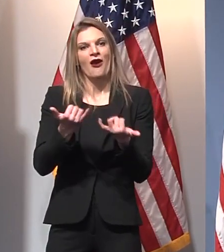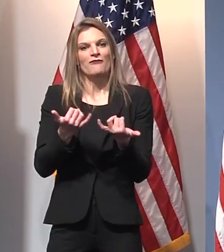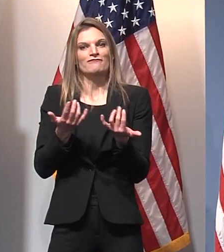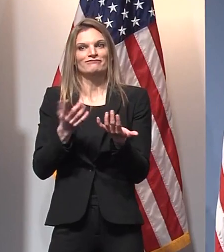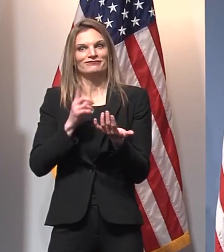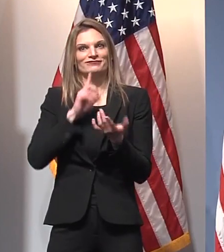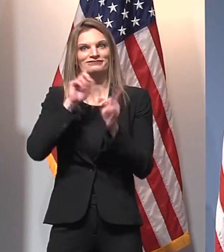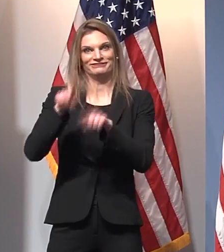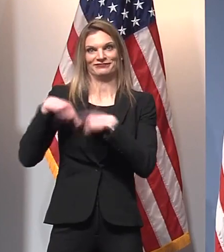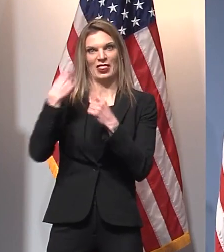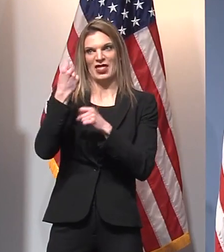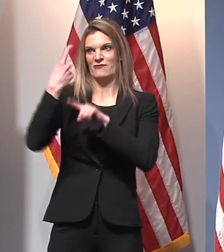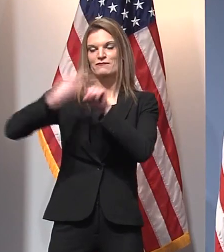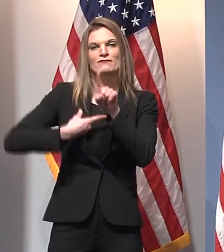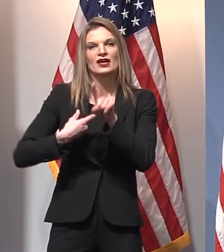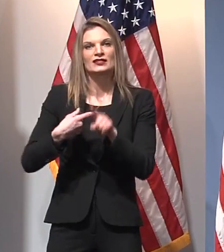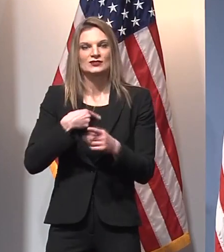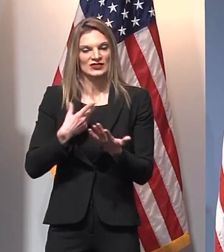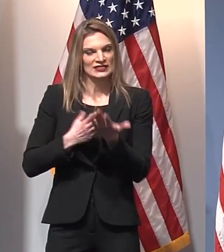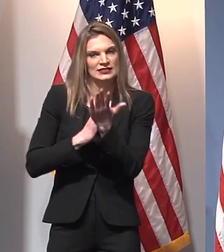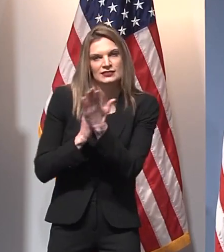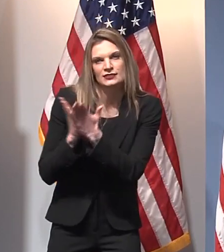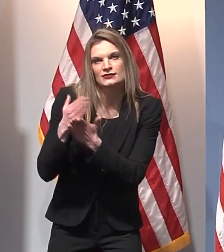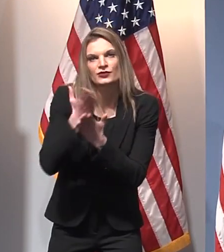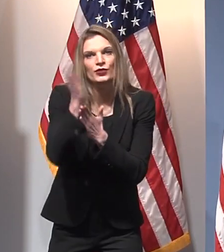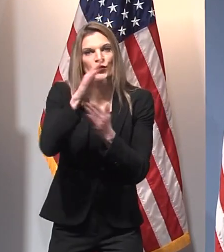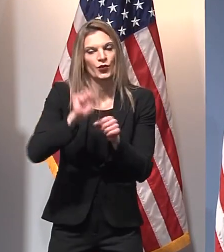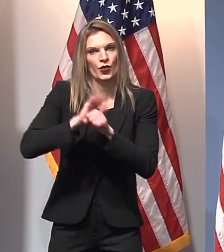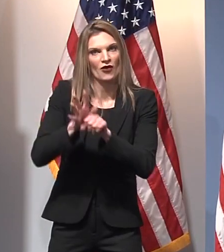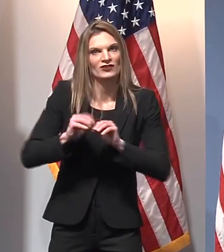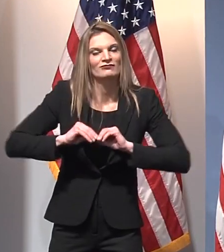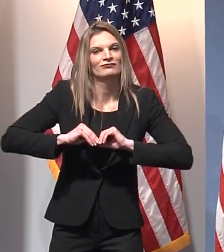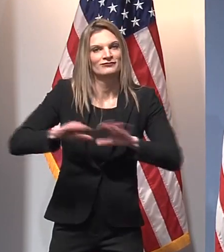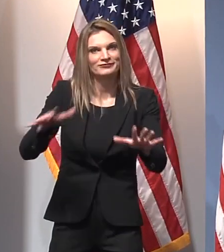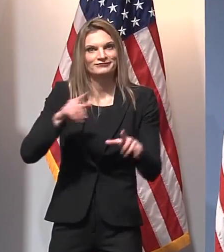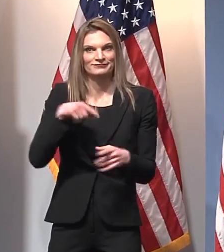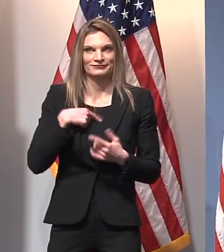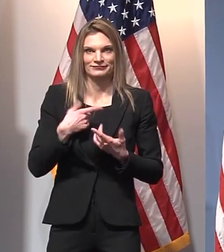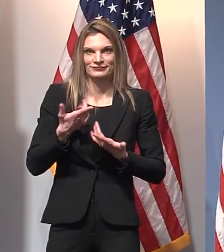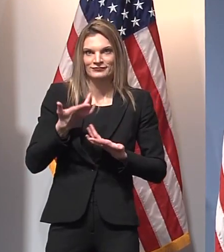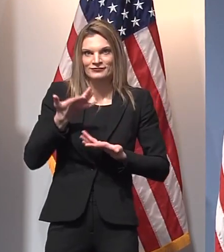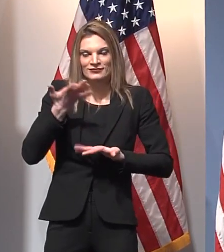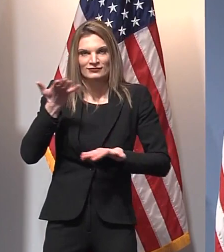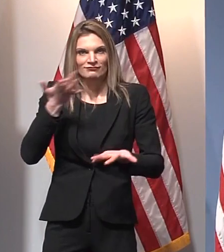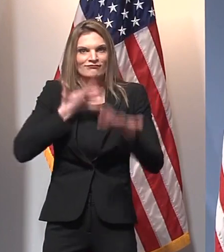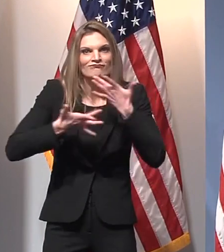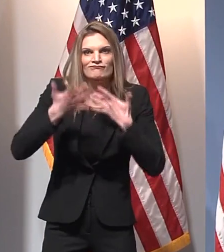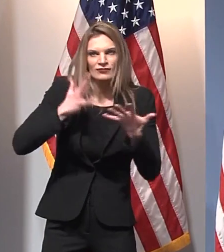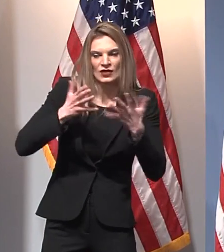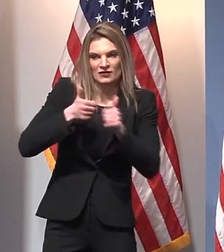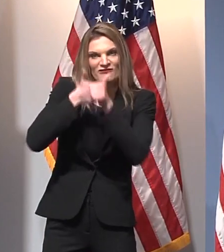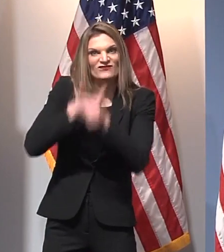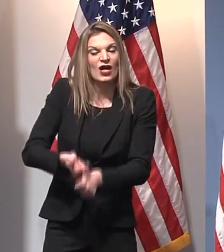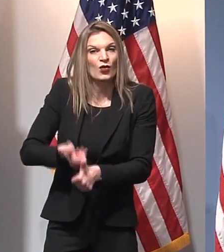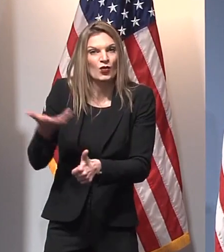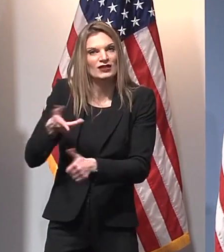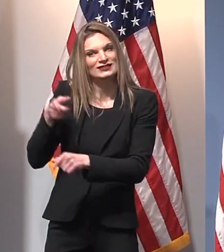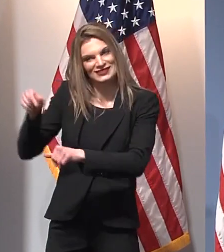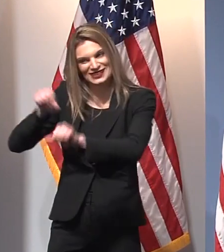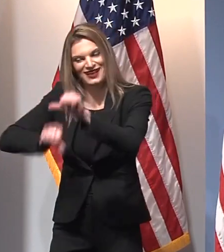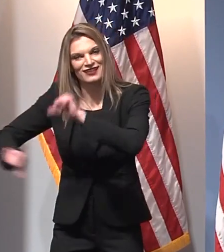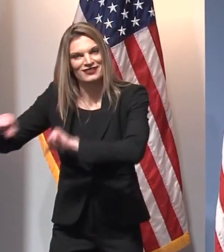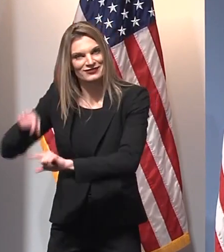have navigated COVID, it's that we have been absolutely committed to following the science. And,